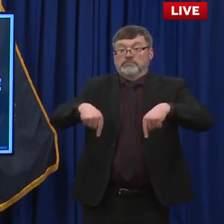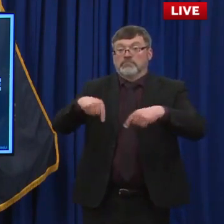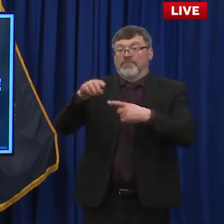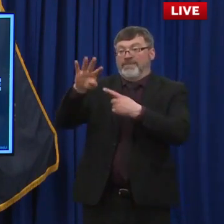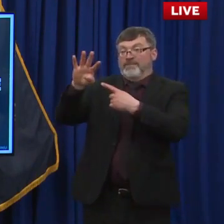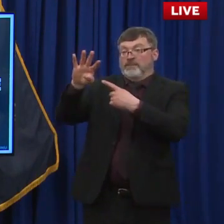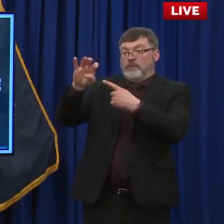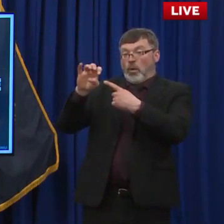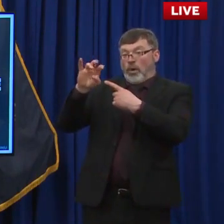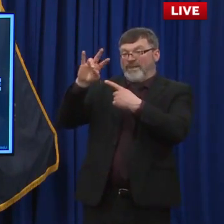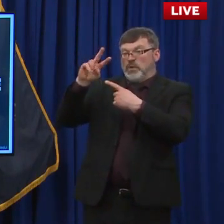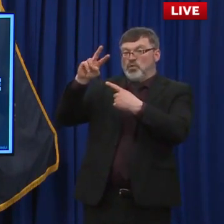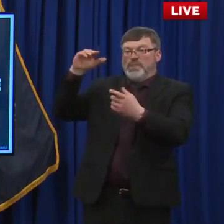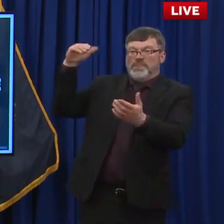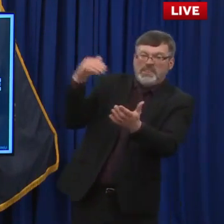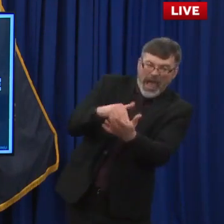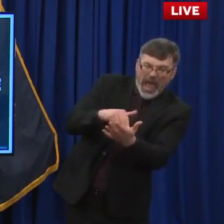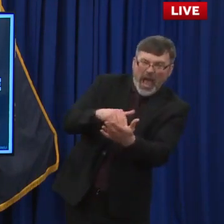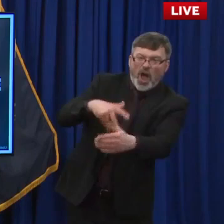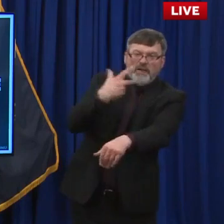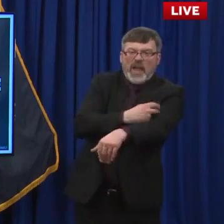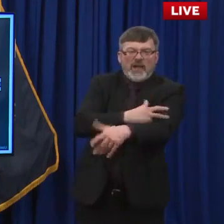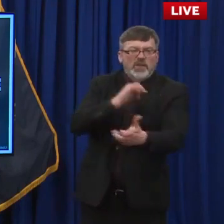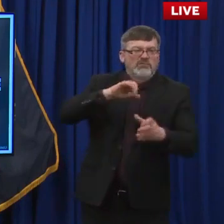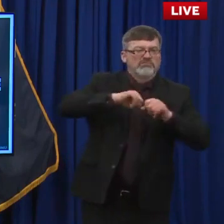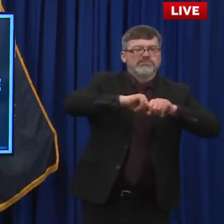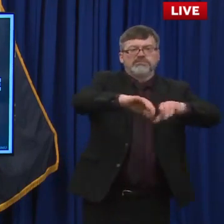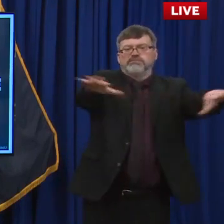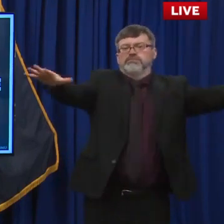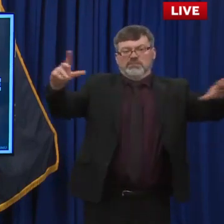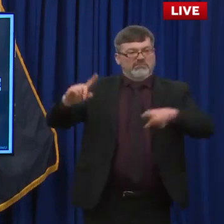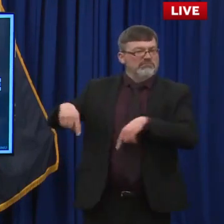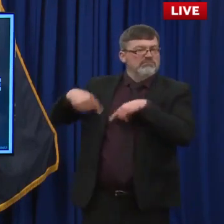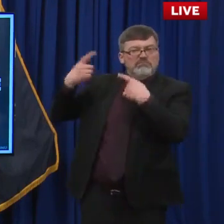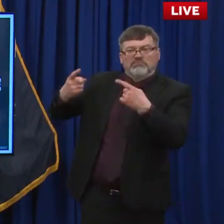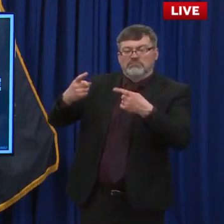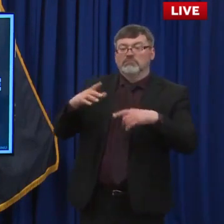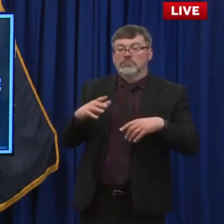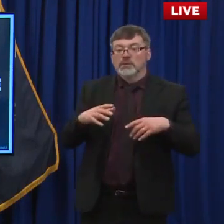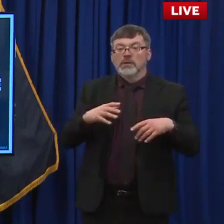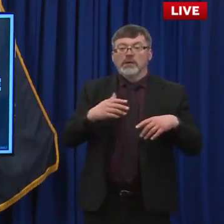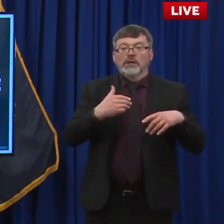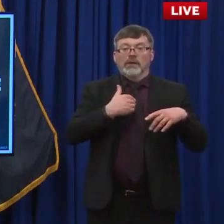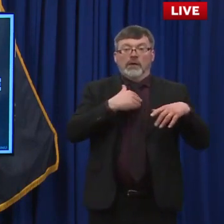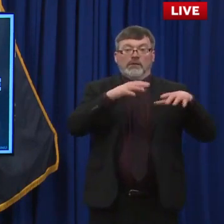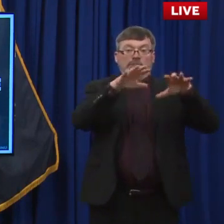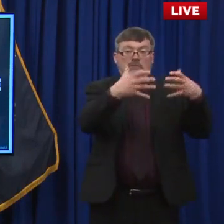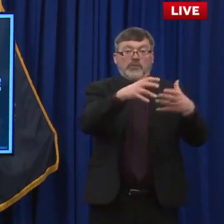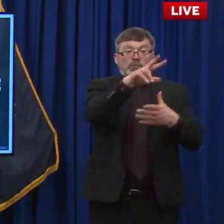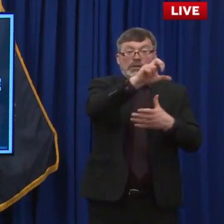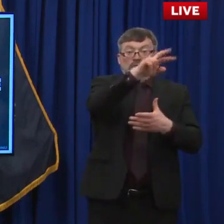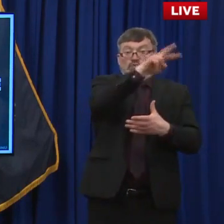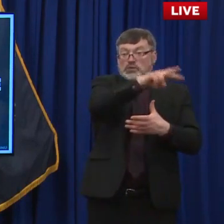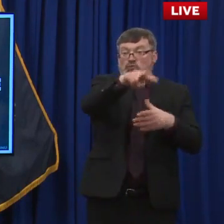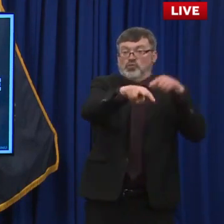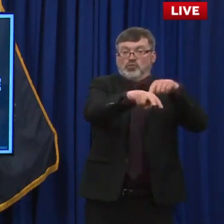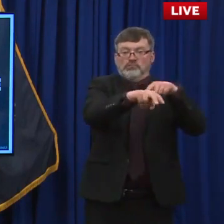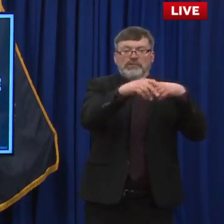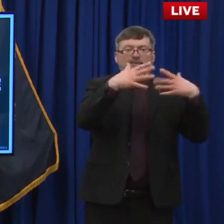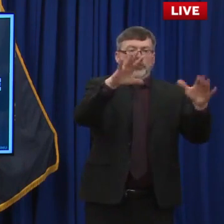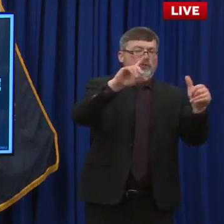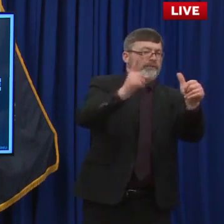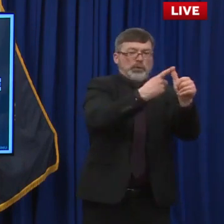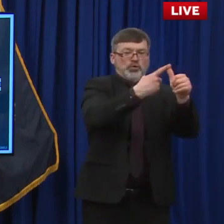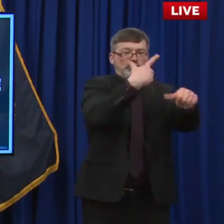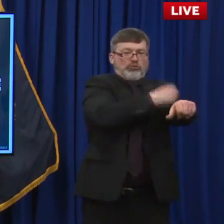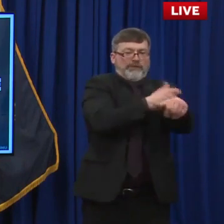vaccine have been administered. This includes 322,000 people that have received their first dose or started the